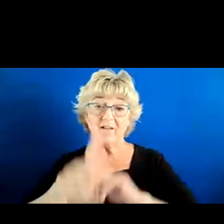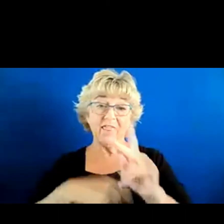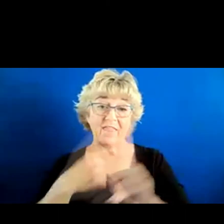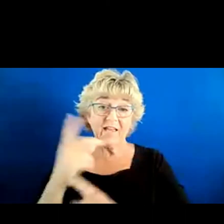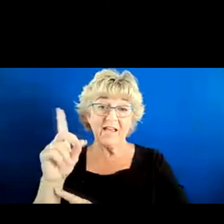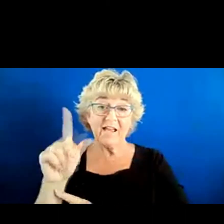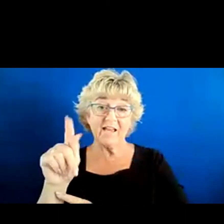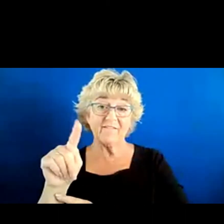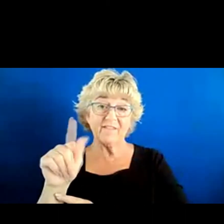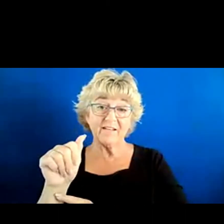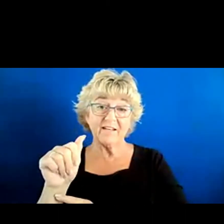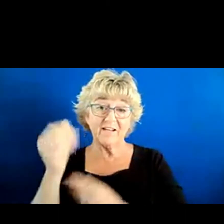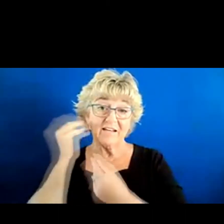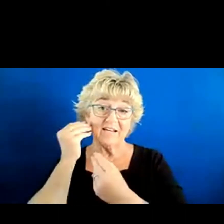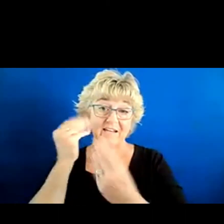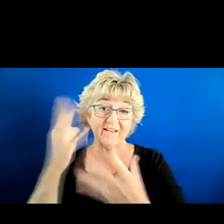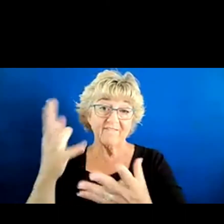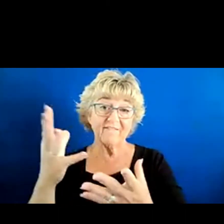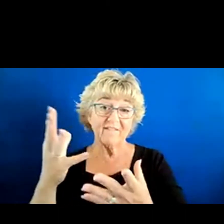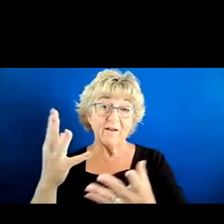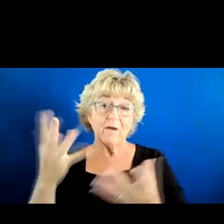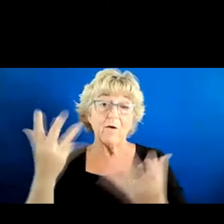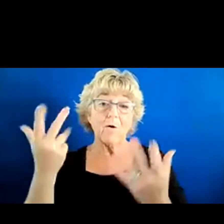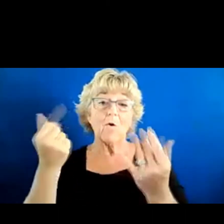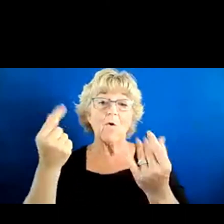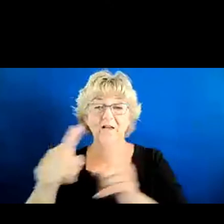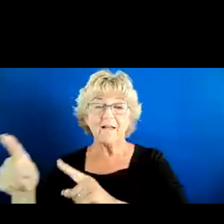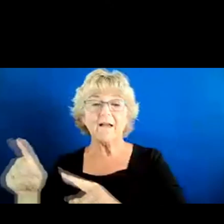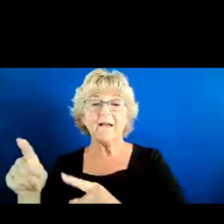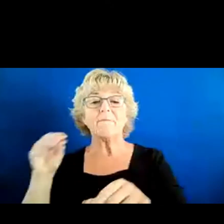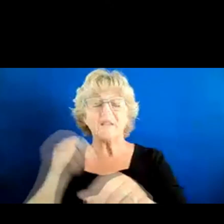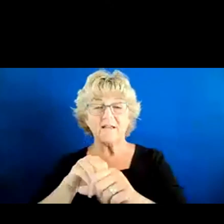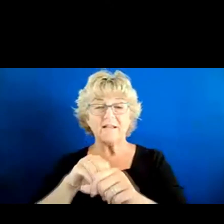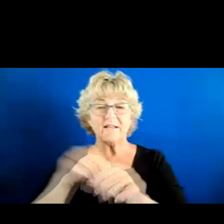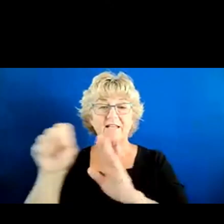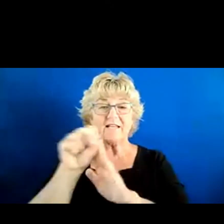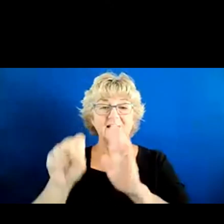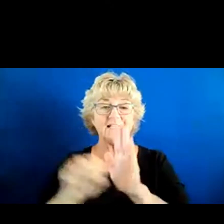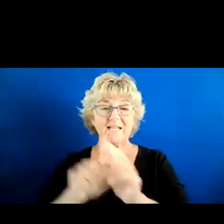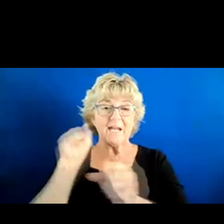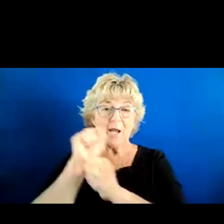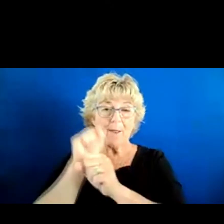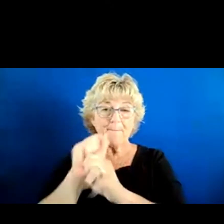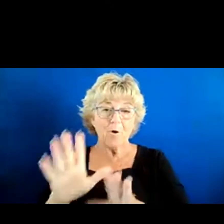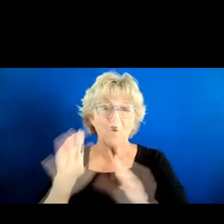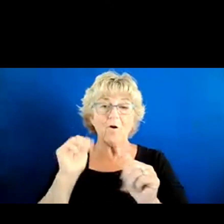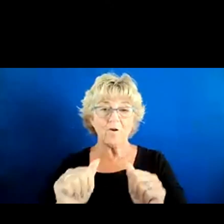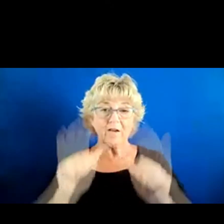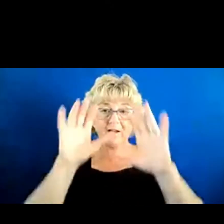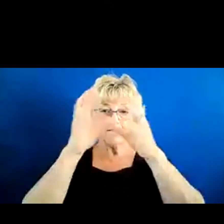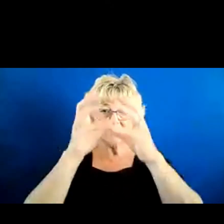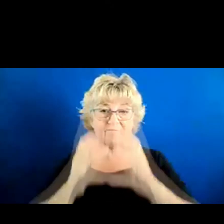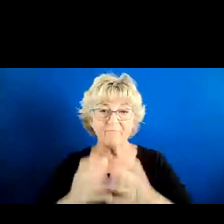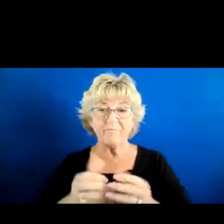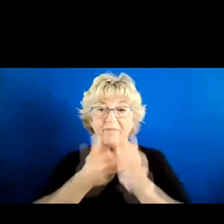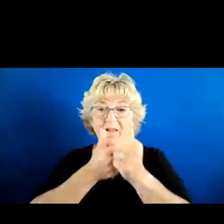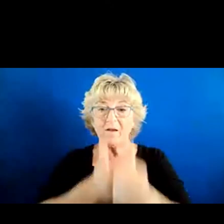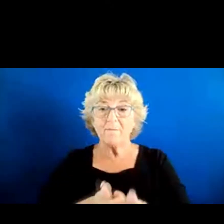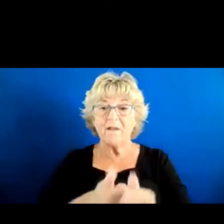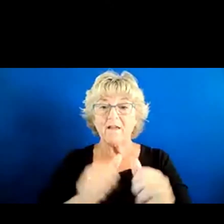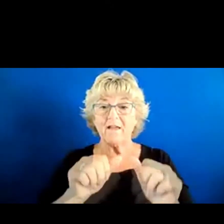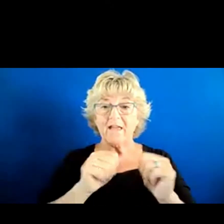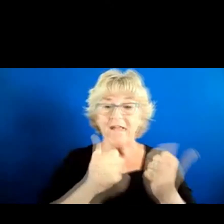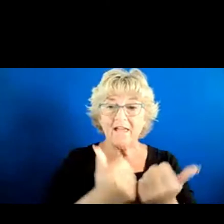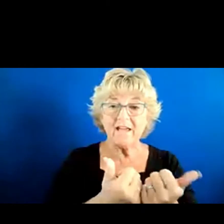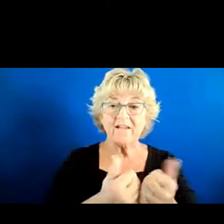dashboard for what's happening in state employment for people with disabilities where you could kind of break it down by agency, break it down by